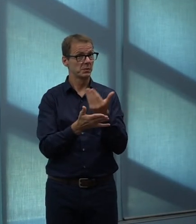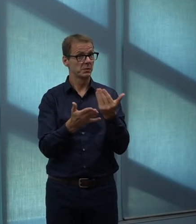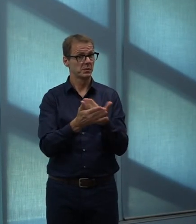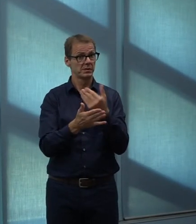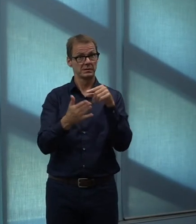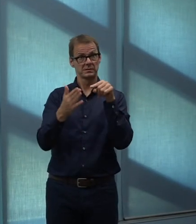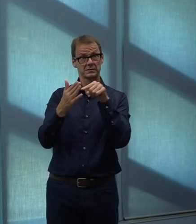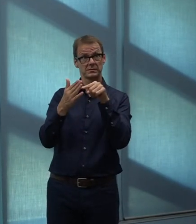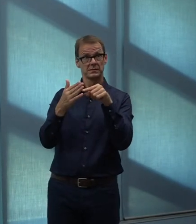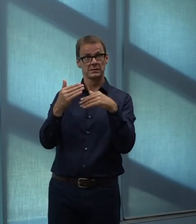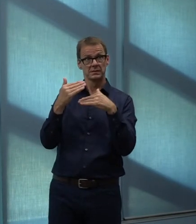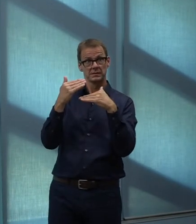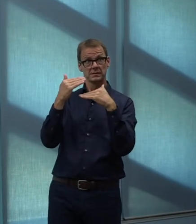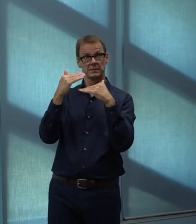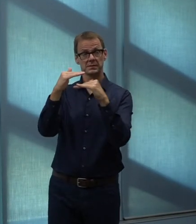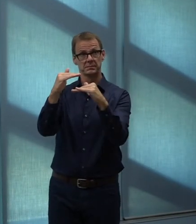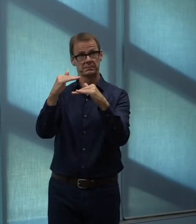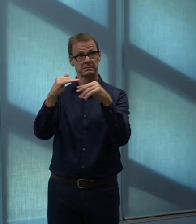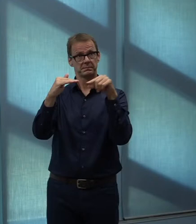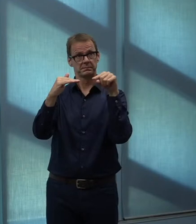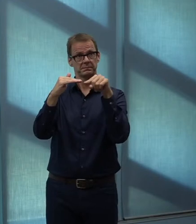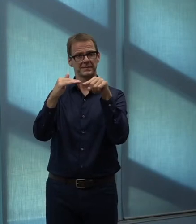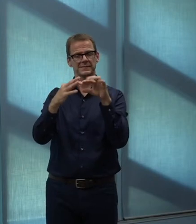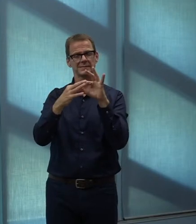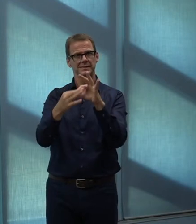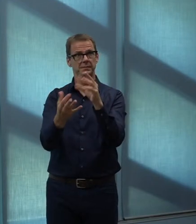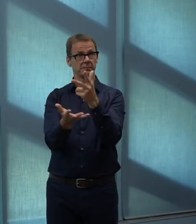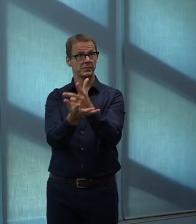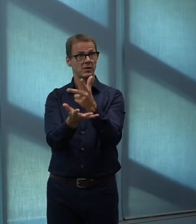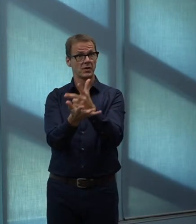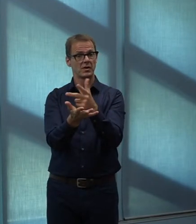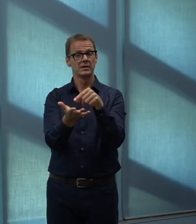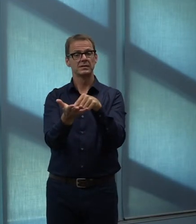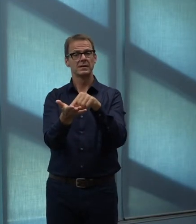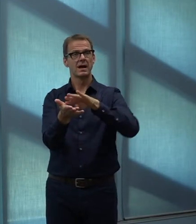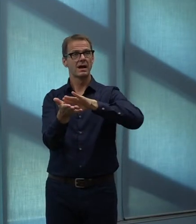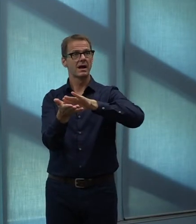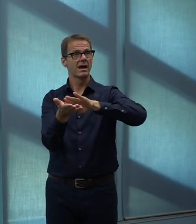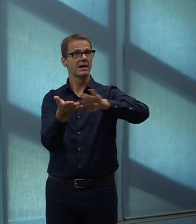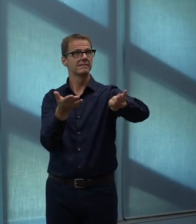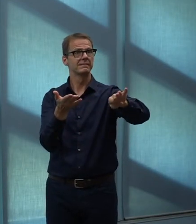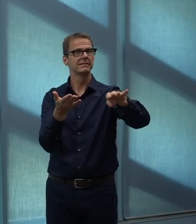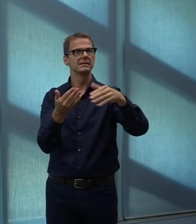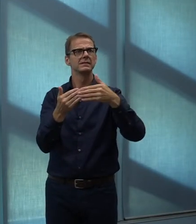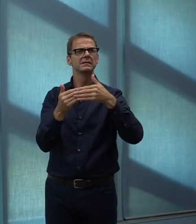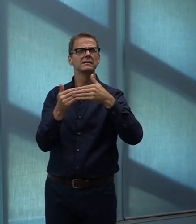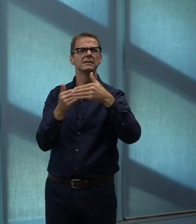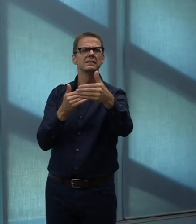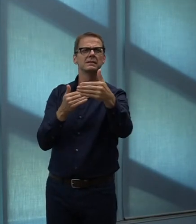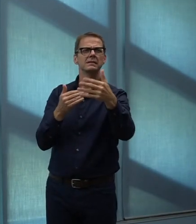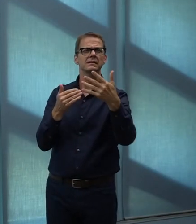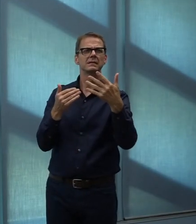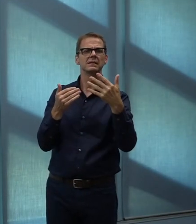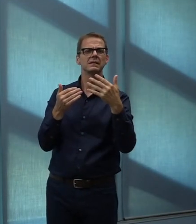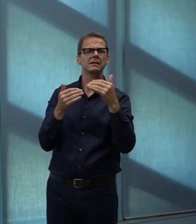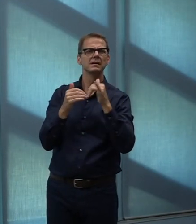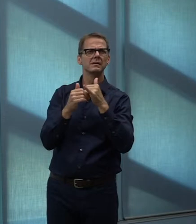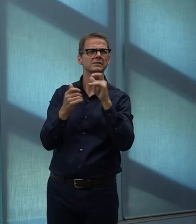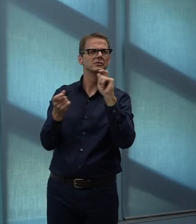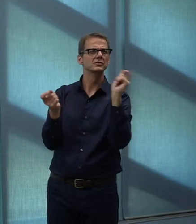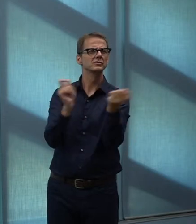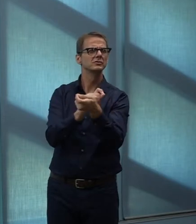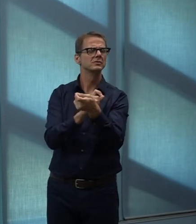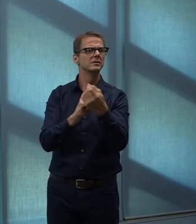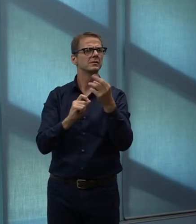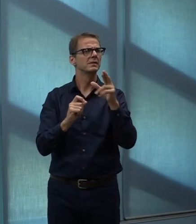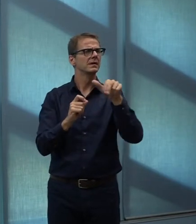I guess what can the city do to compel developers in greenfield communities to develop retail areas that